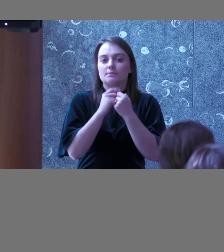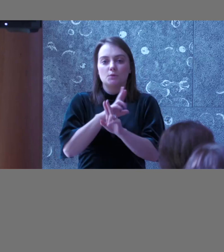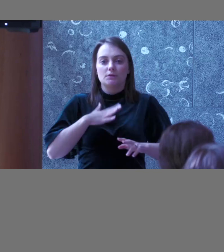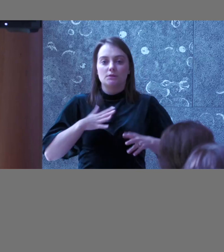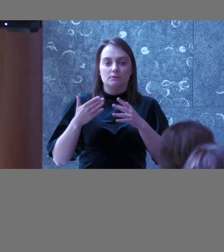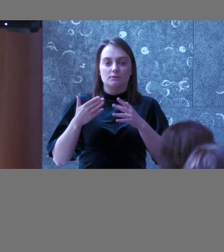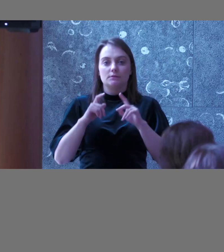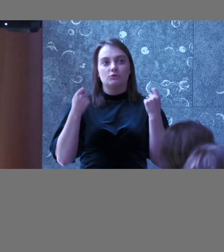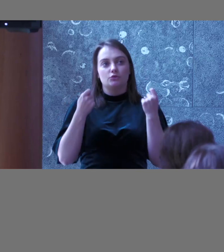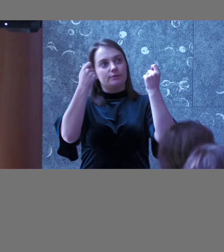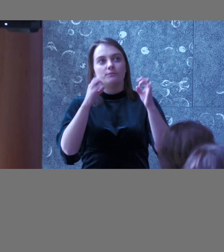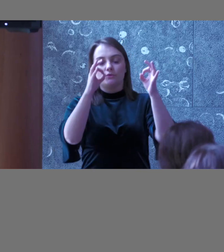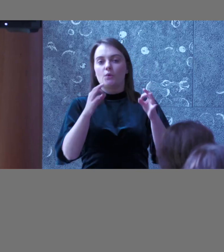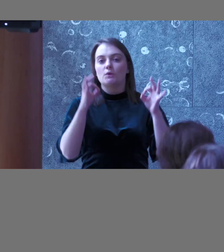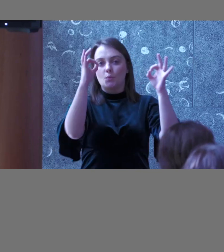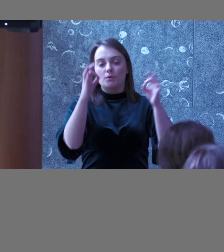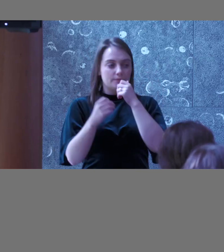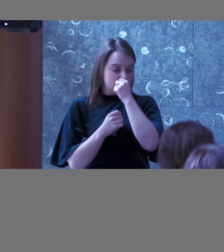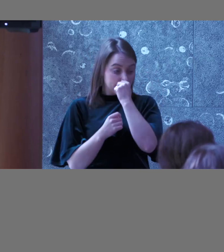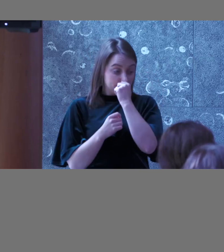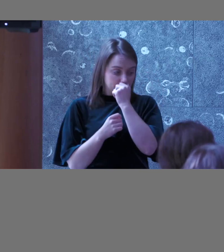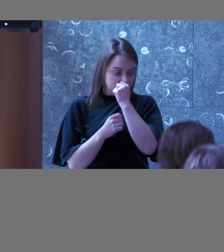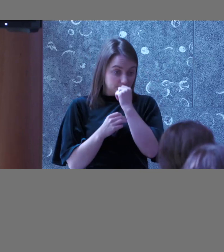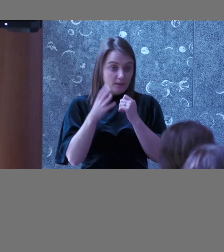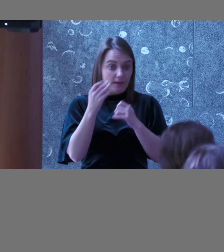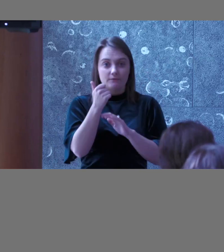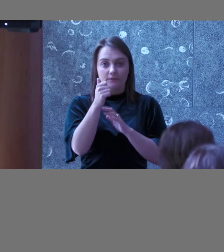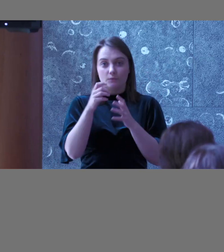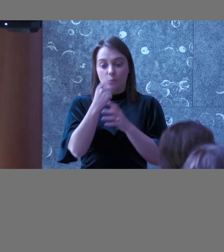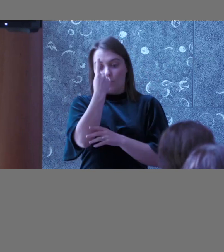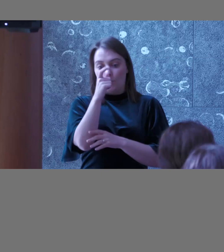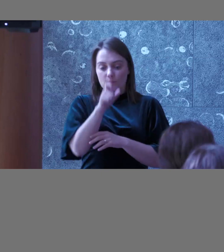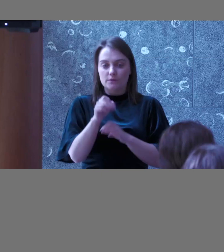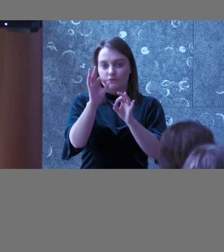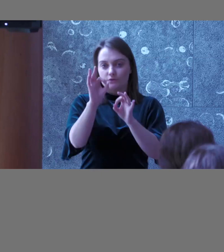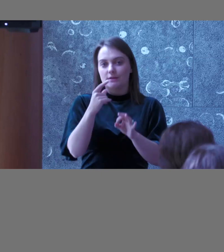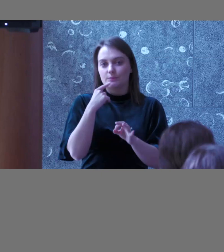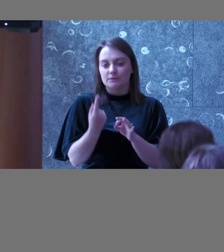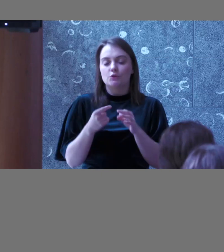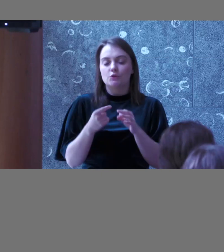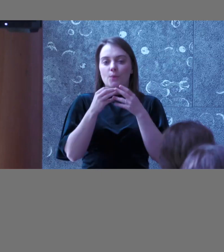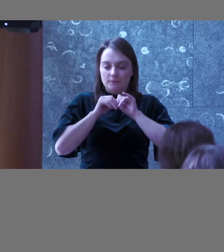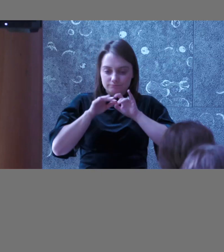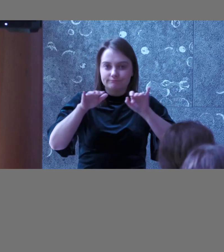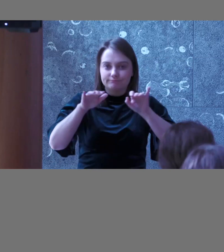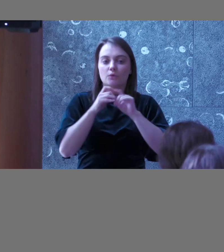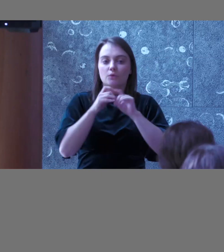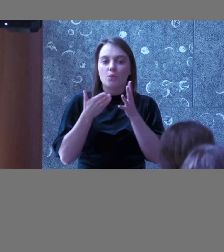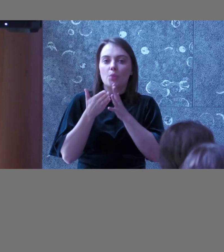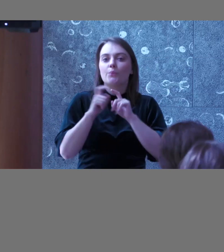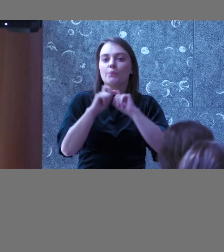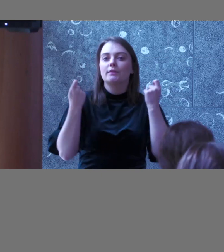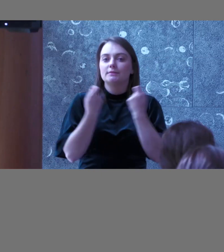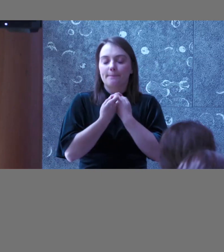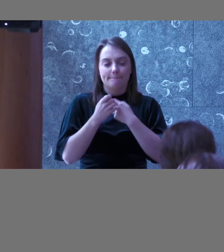champions are wonderful and having an accessibility engineering team is great but that's one person so it's going back to that question how can you put in